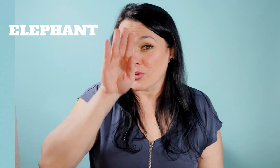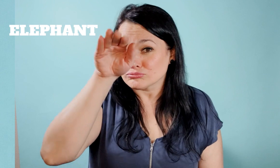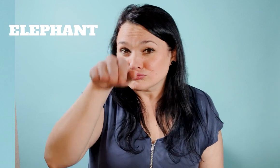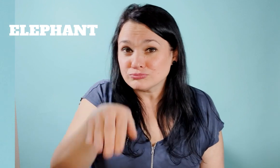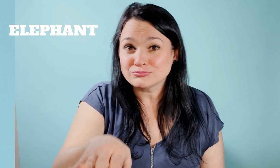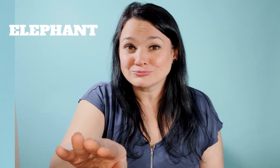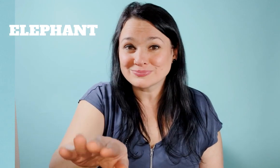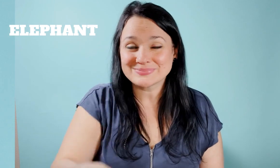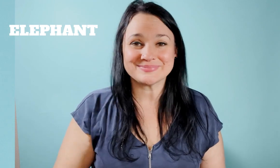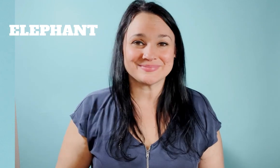elephant